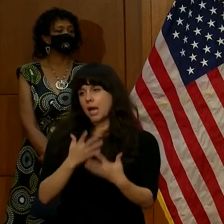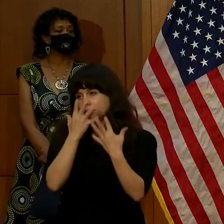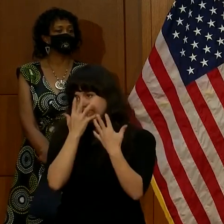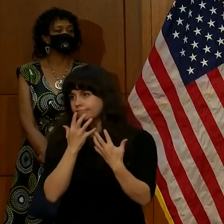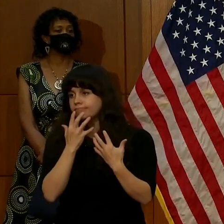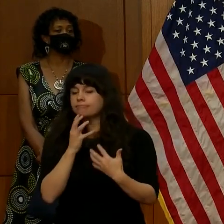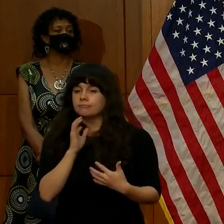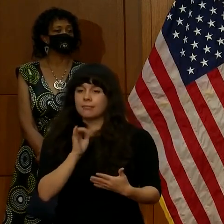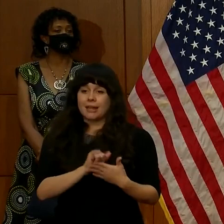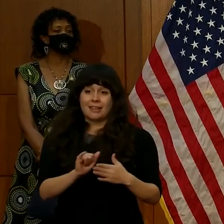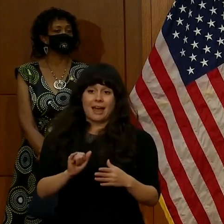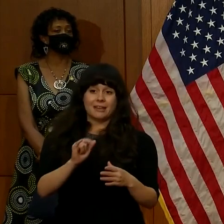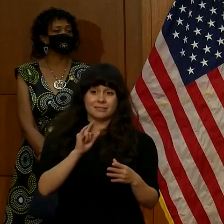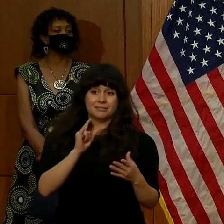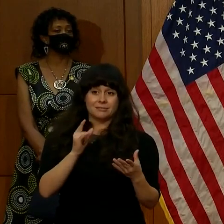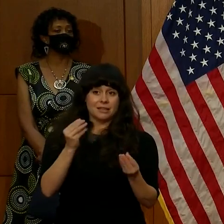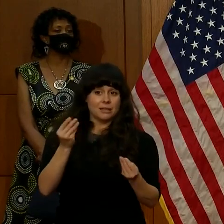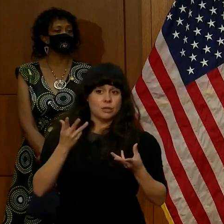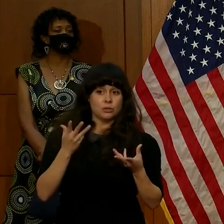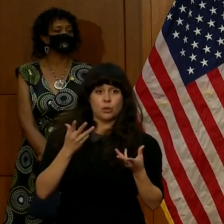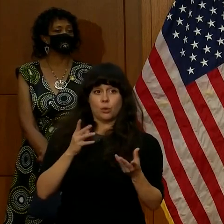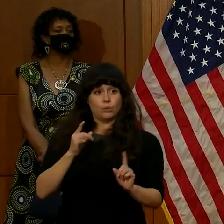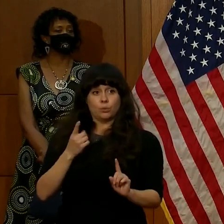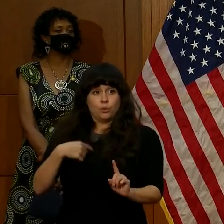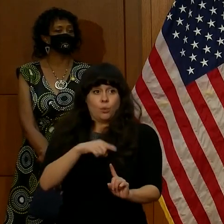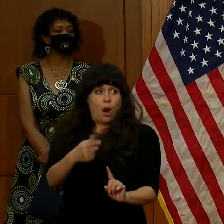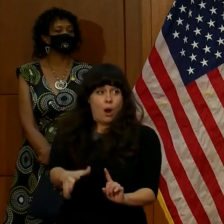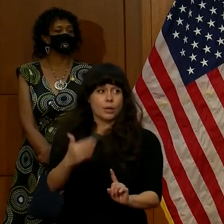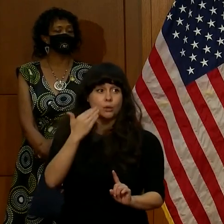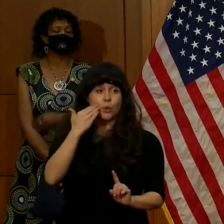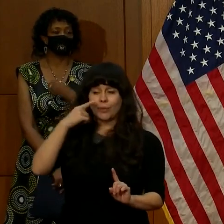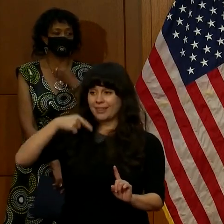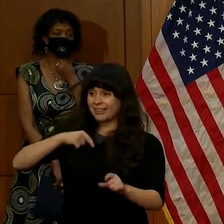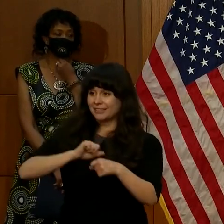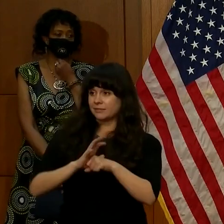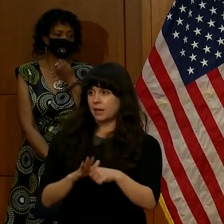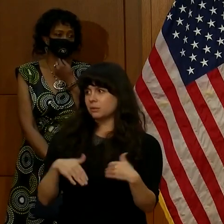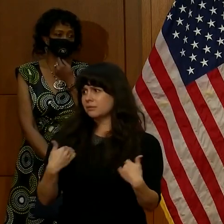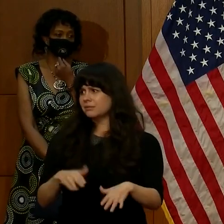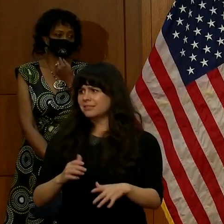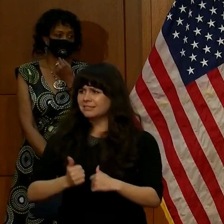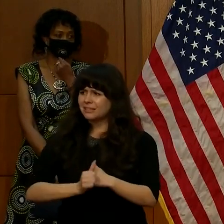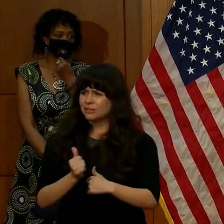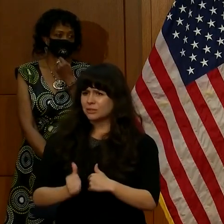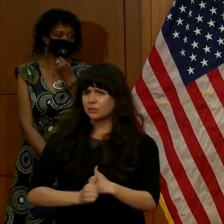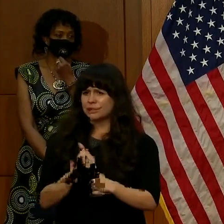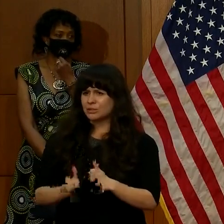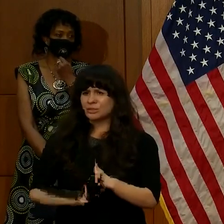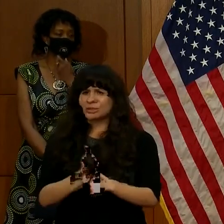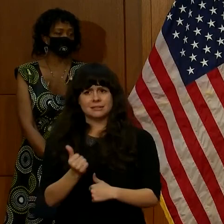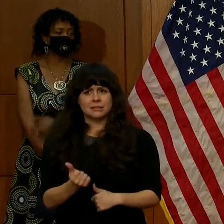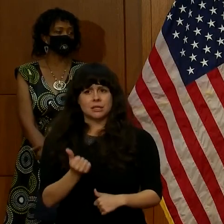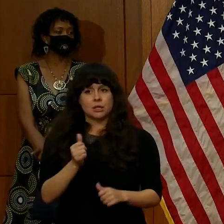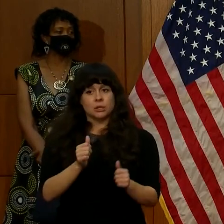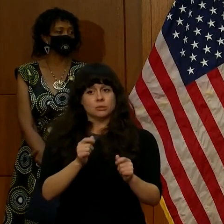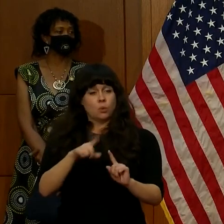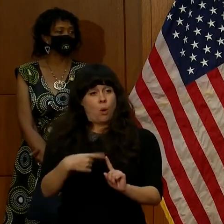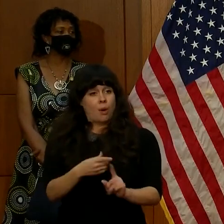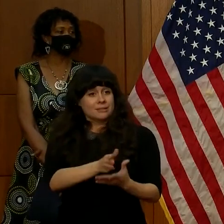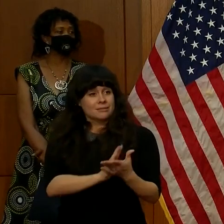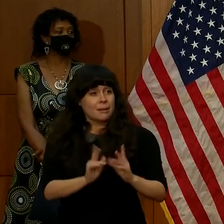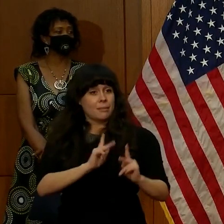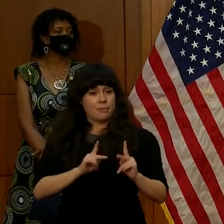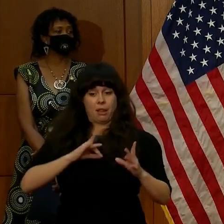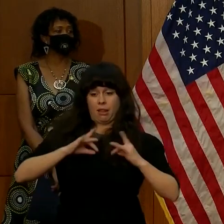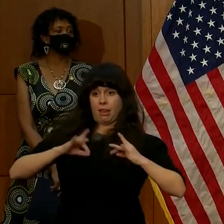And that just speaks to what we already know, that this is a dangerous virus. And when certain individuals contract